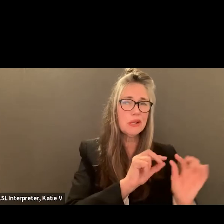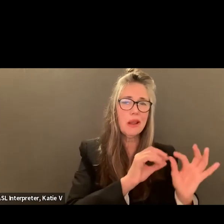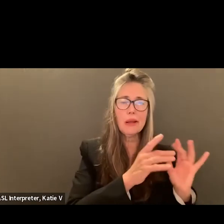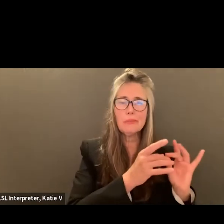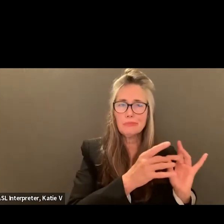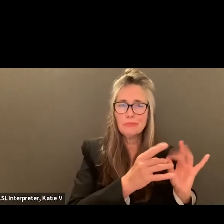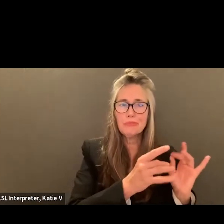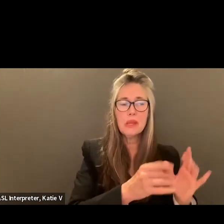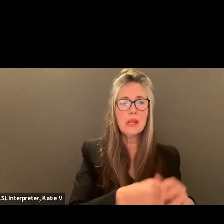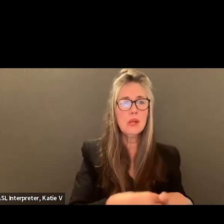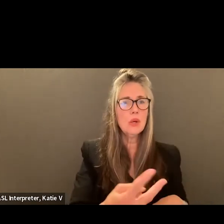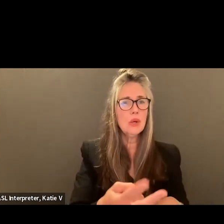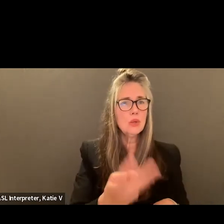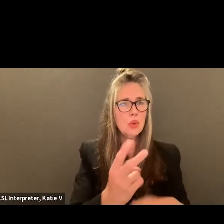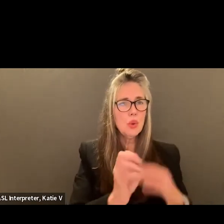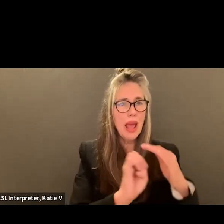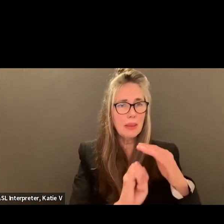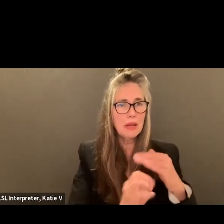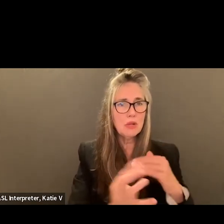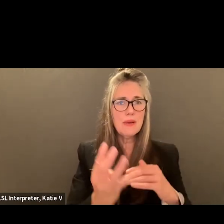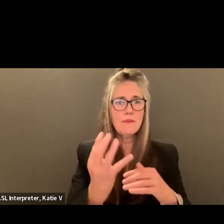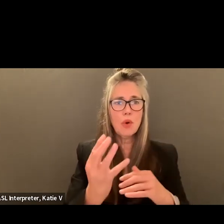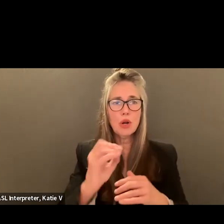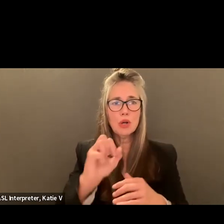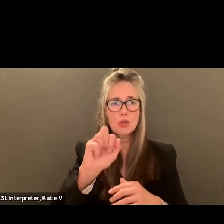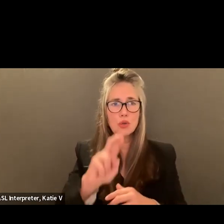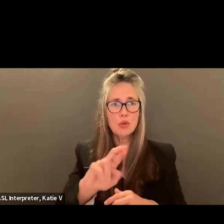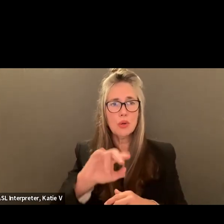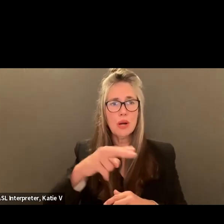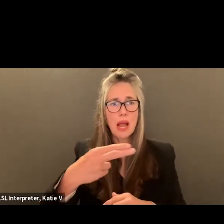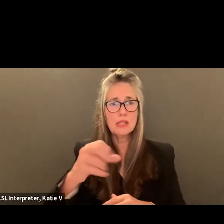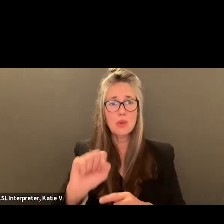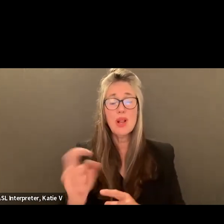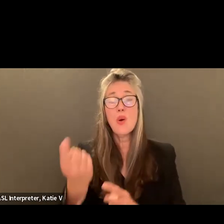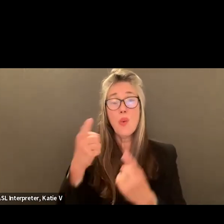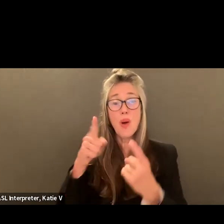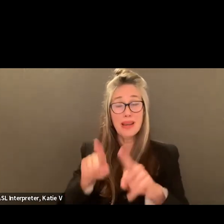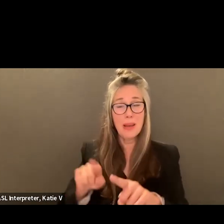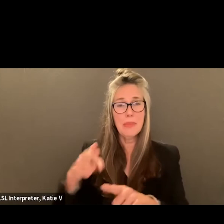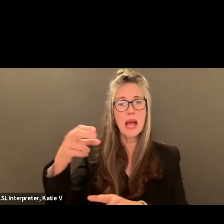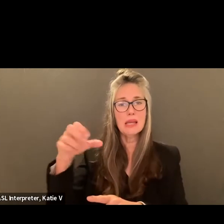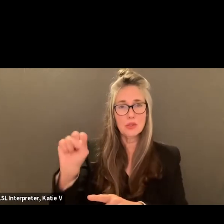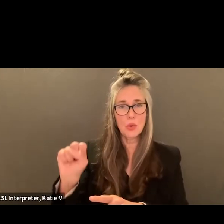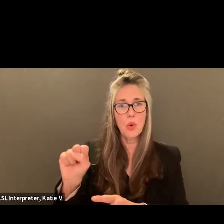school, four at junior high school, and one at the high school level.